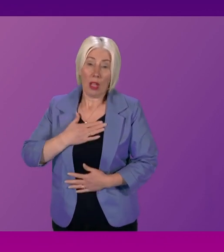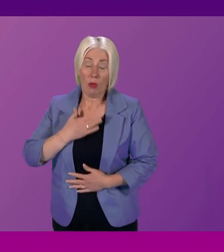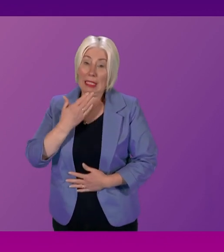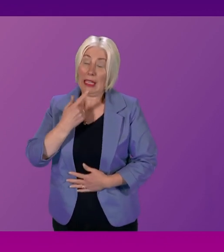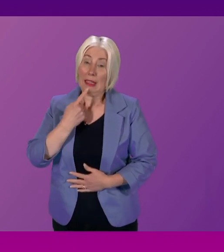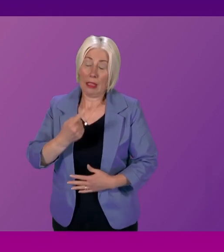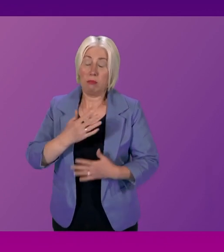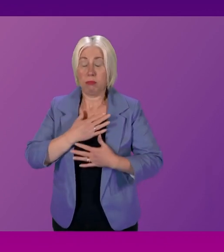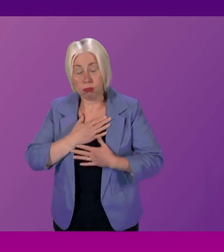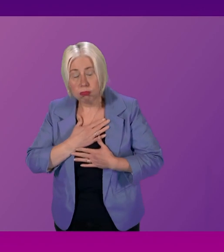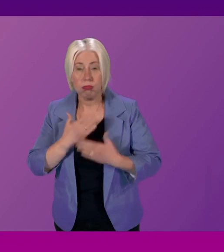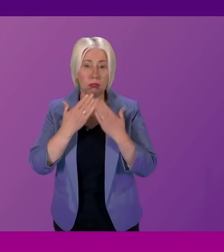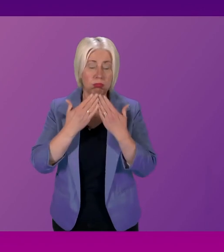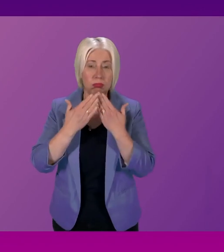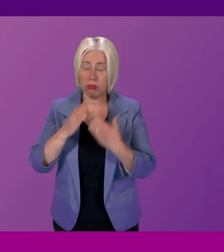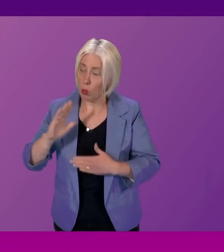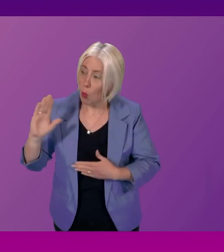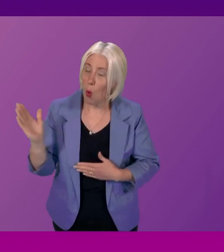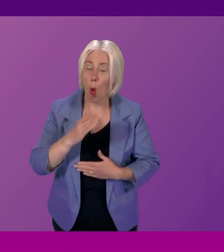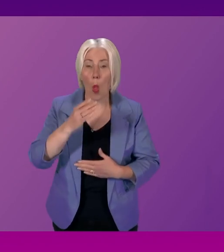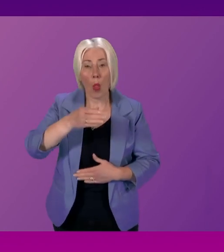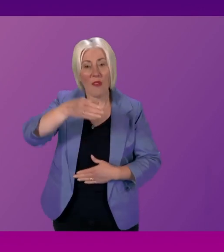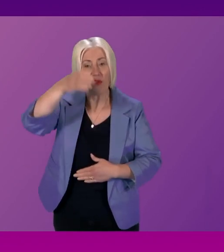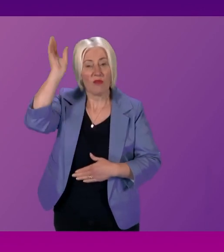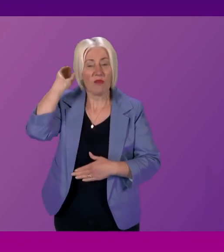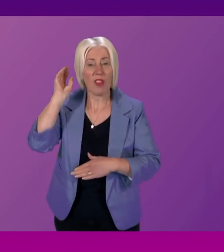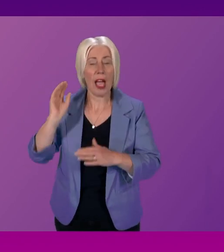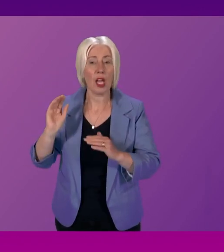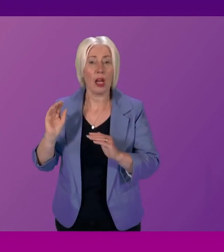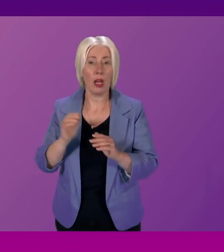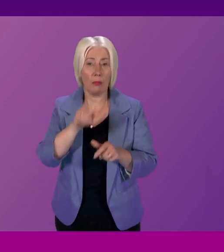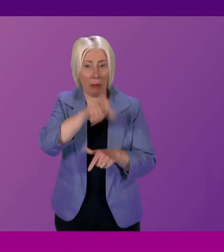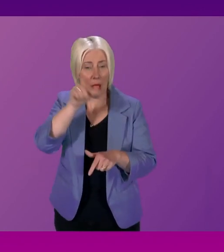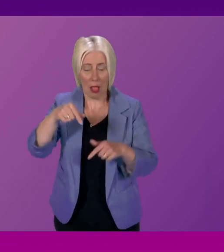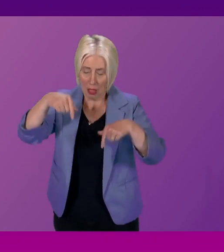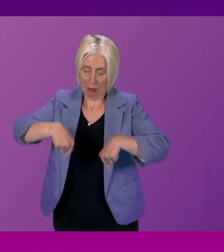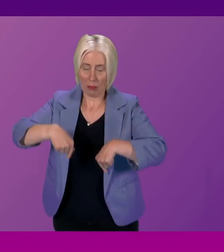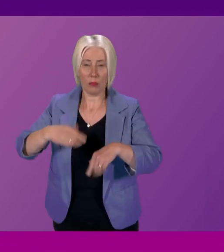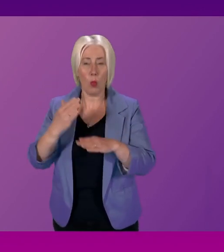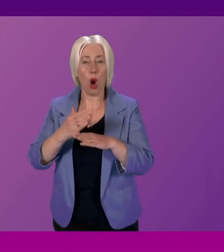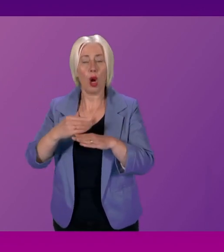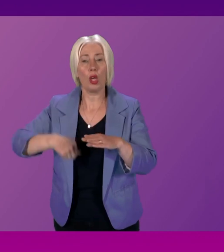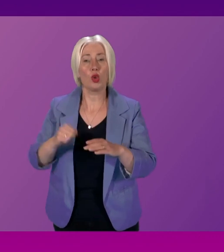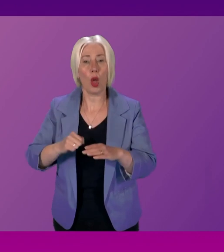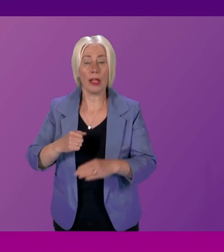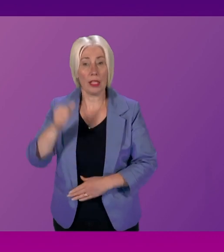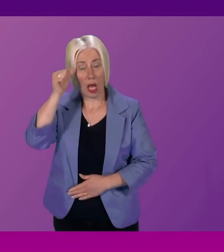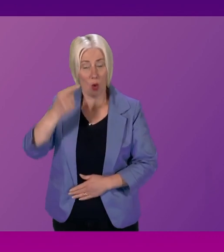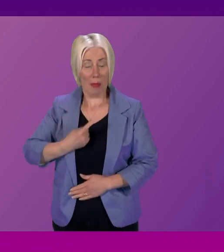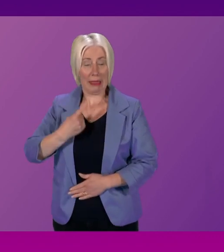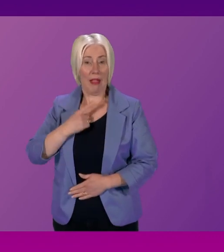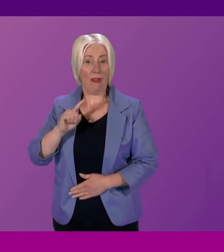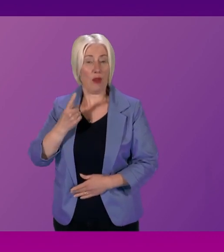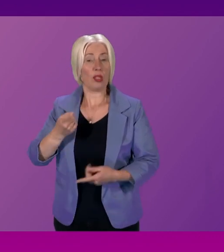to each and every single one of our firefighters who do an incredible job in Scotland. know that from my position, of course, as First Minister, but